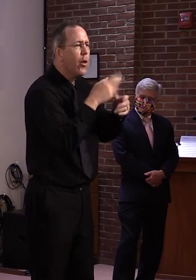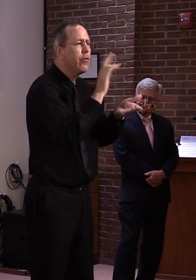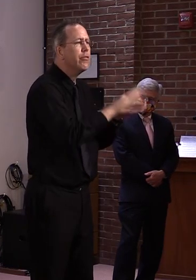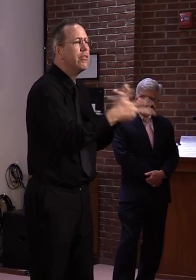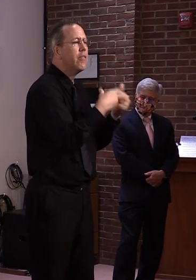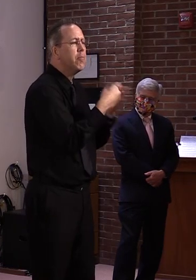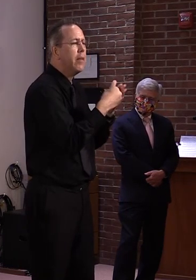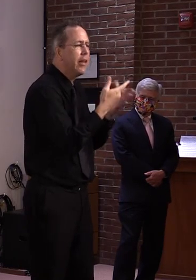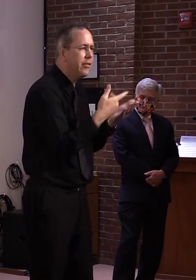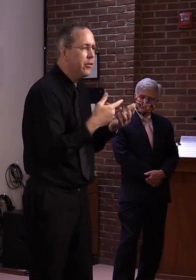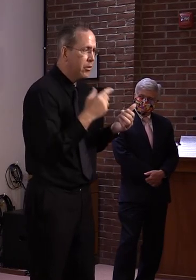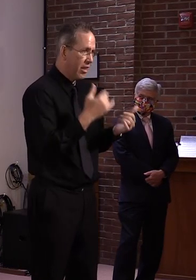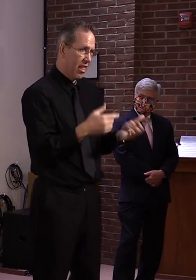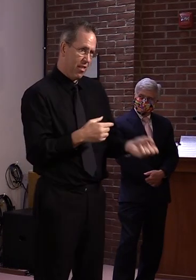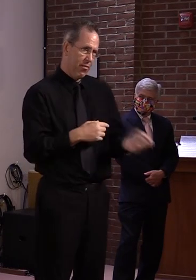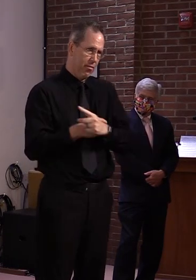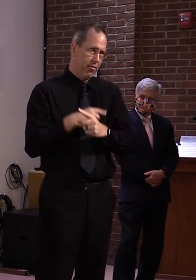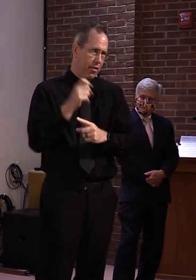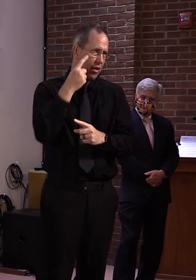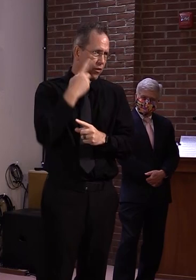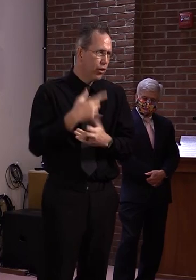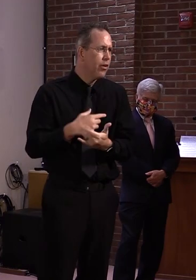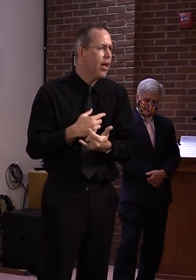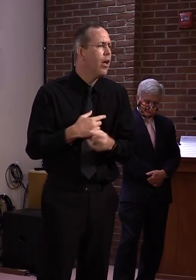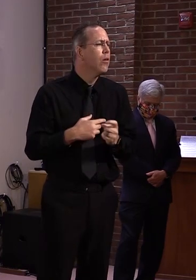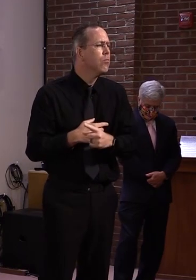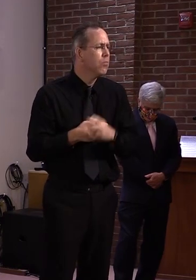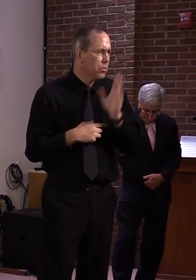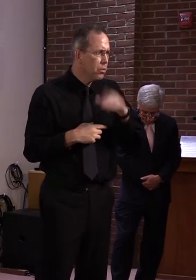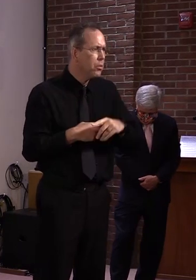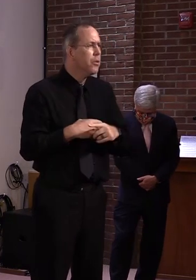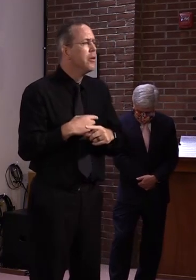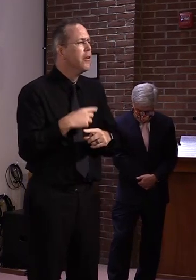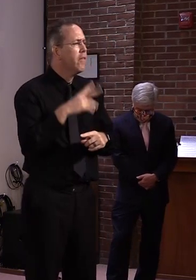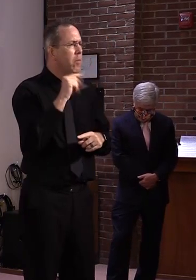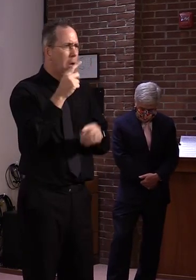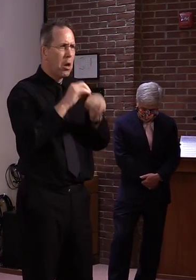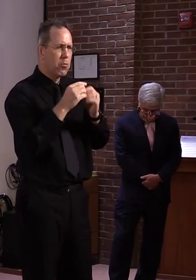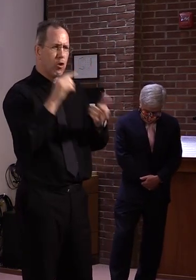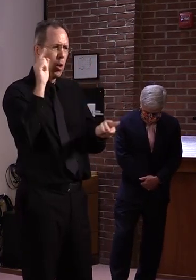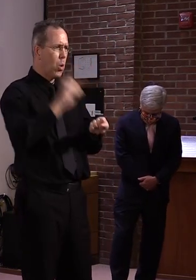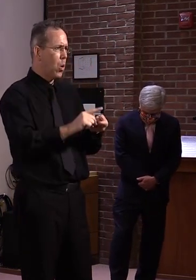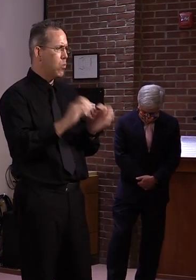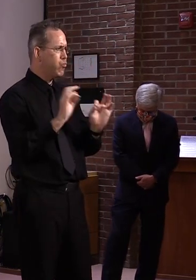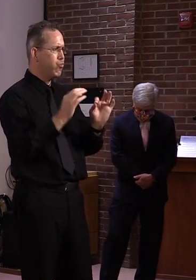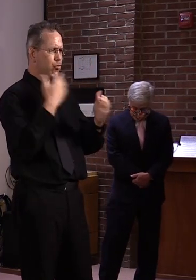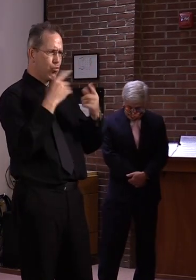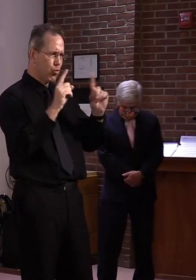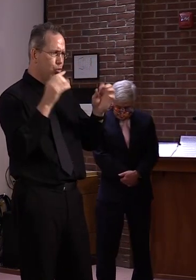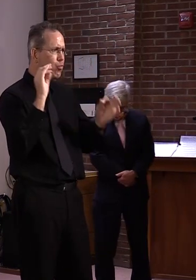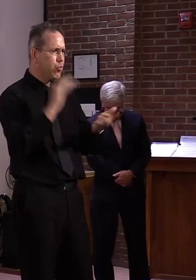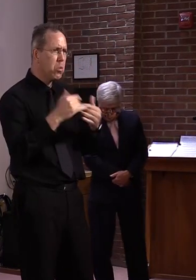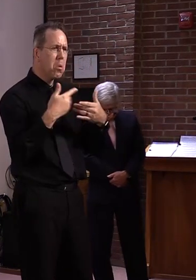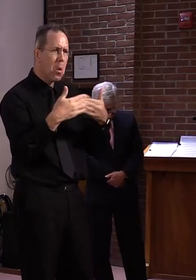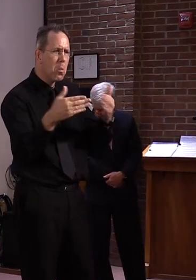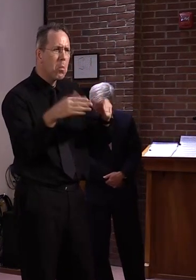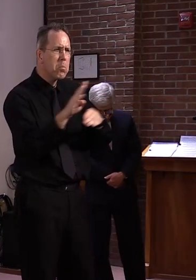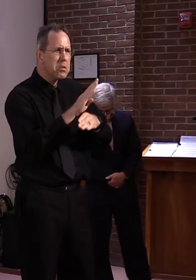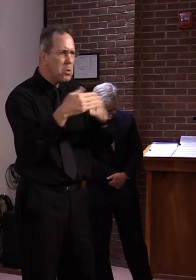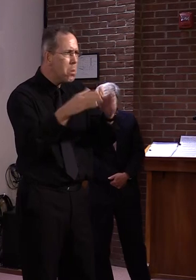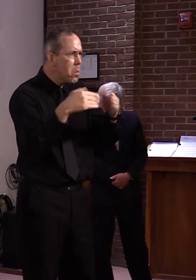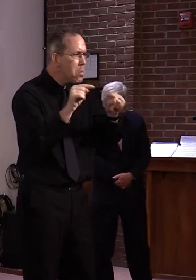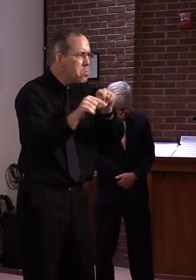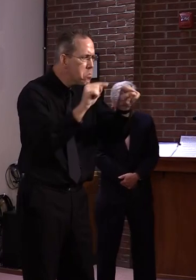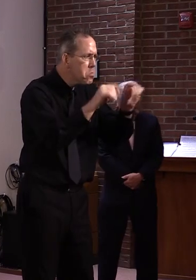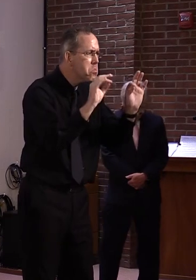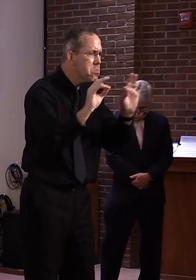with the numbers being so good and we're opening, you know, more and more, don't you